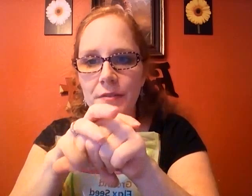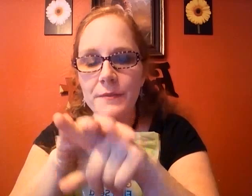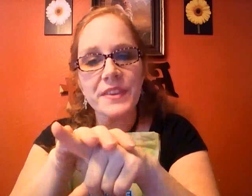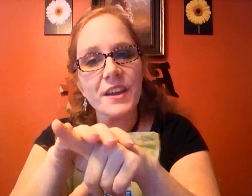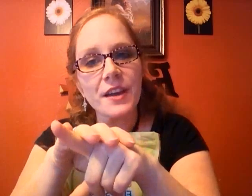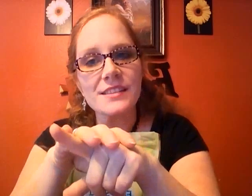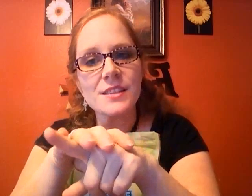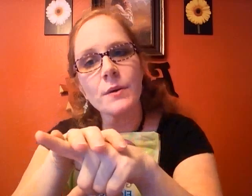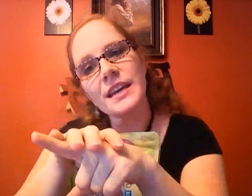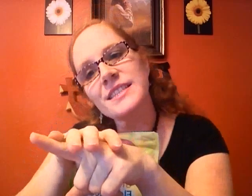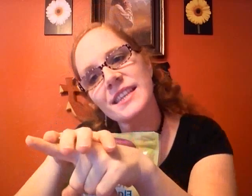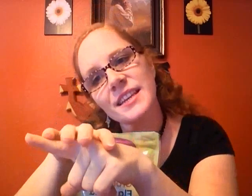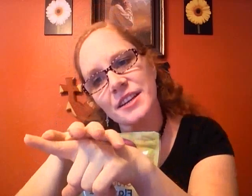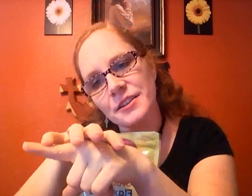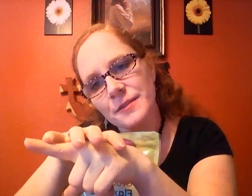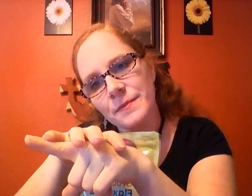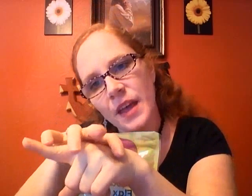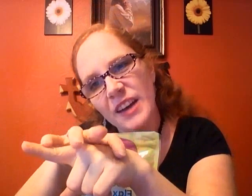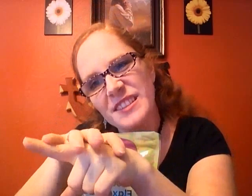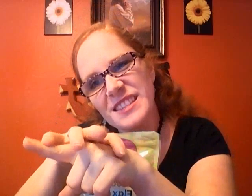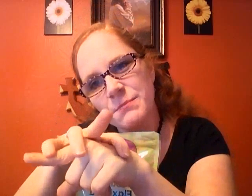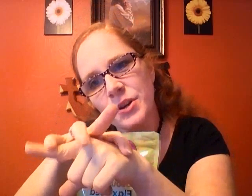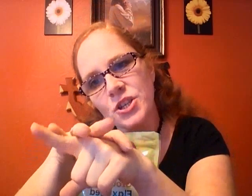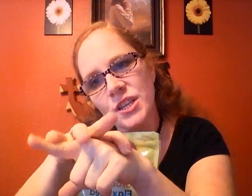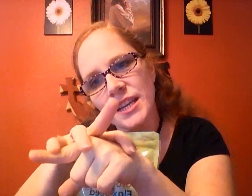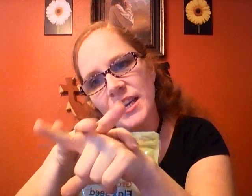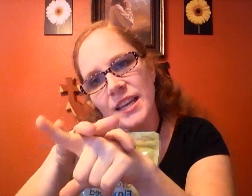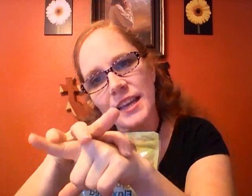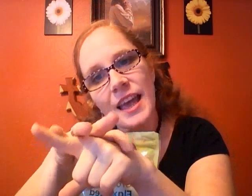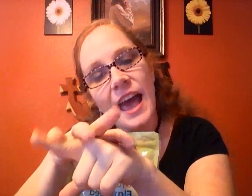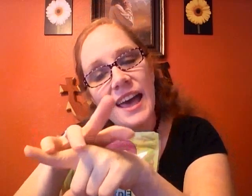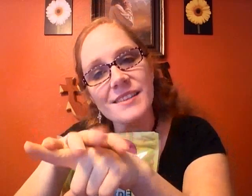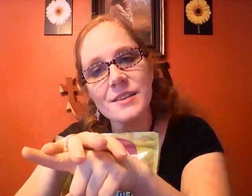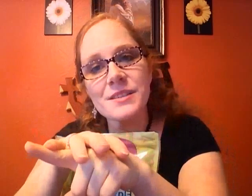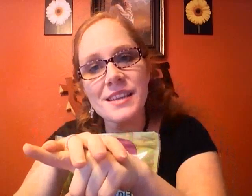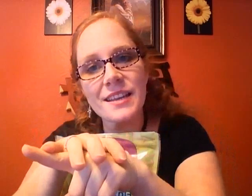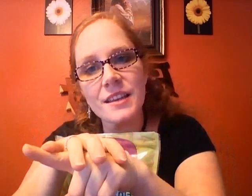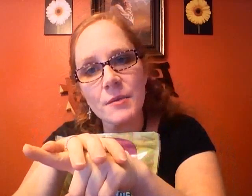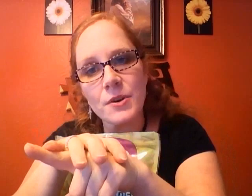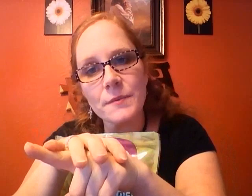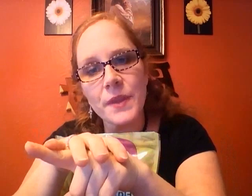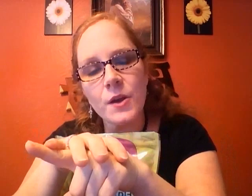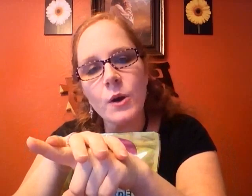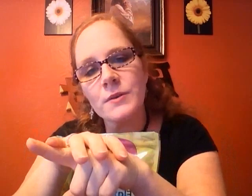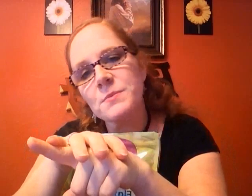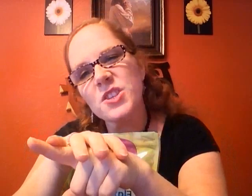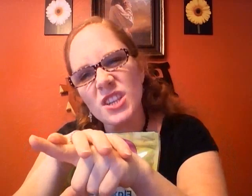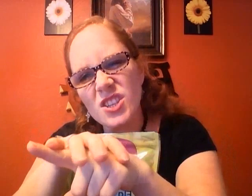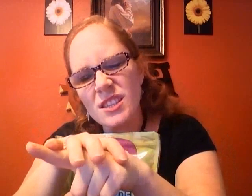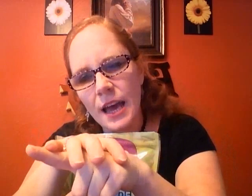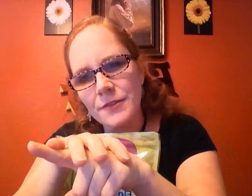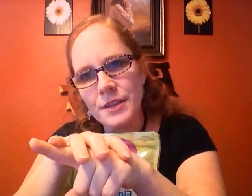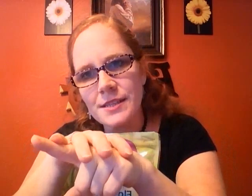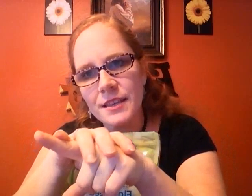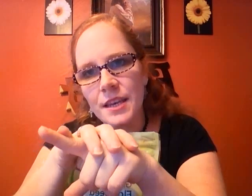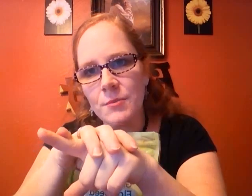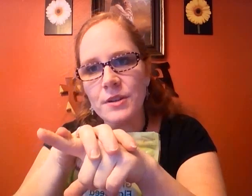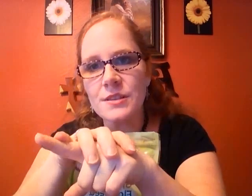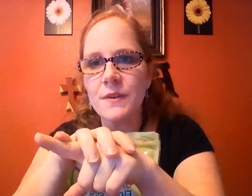okay so what I did here I was pushing as I was saying the number or I was pushing just after I said the number to